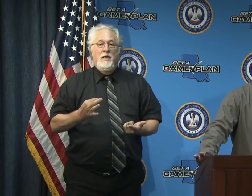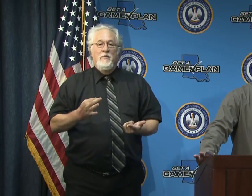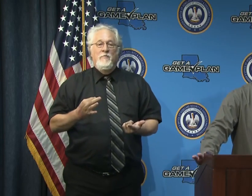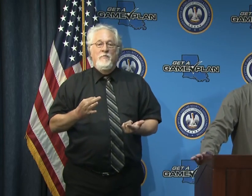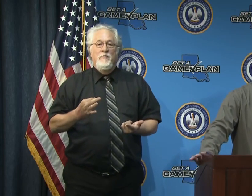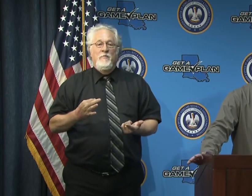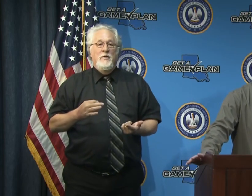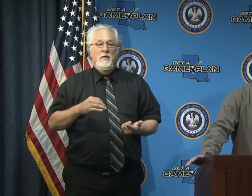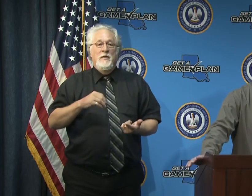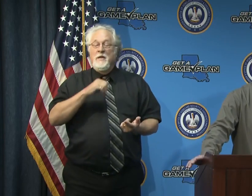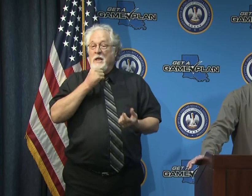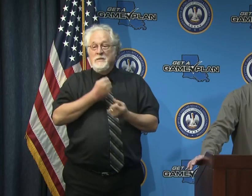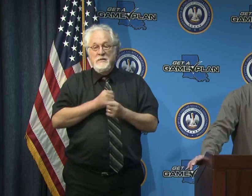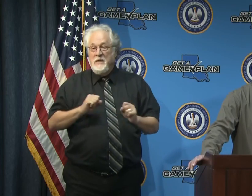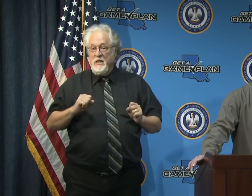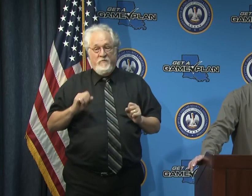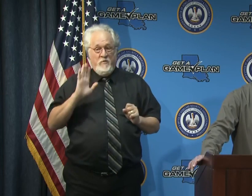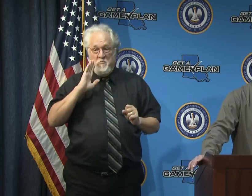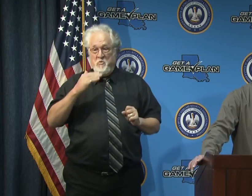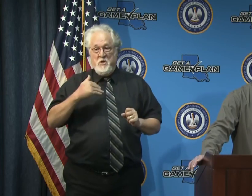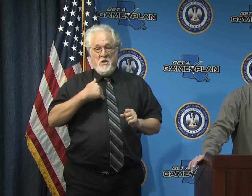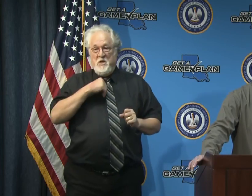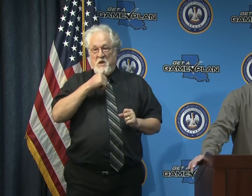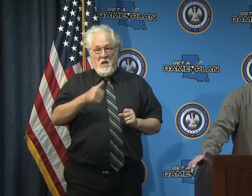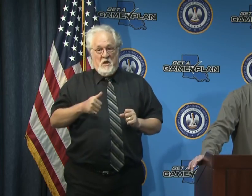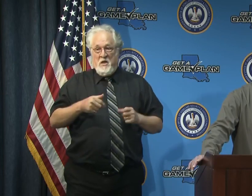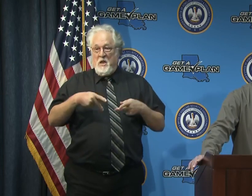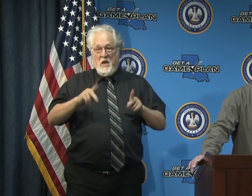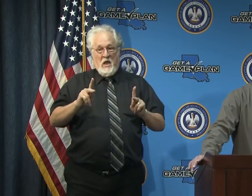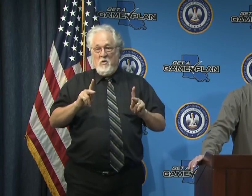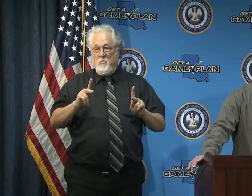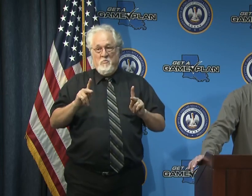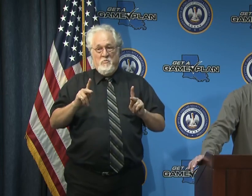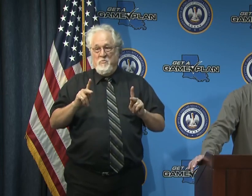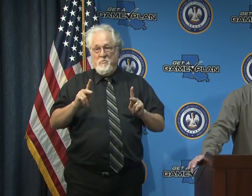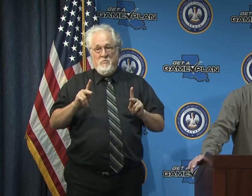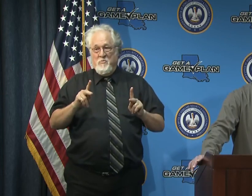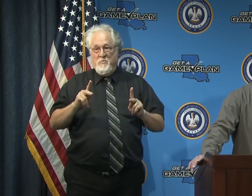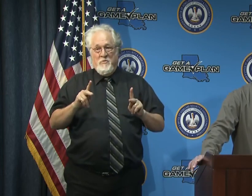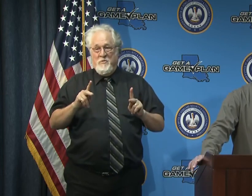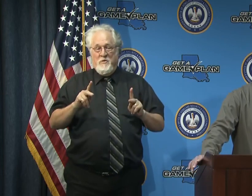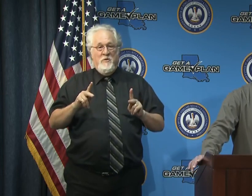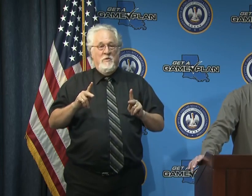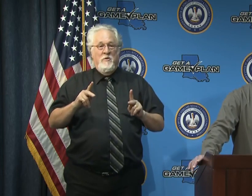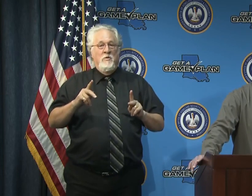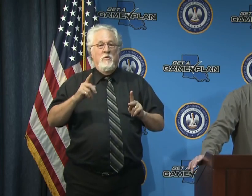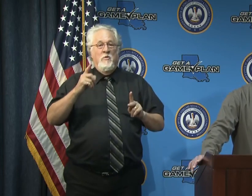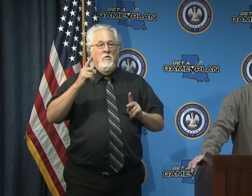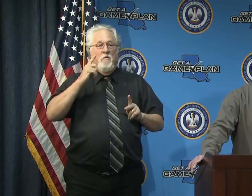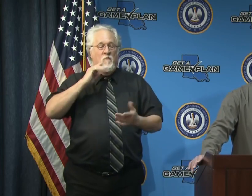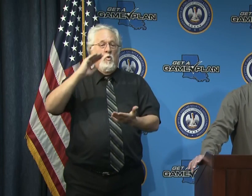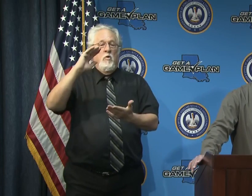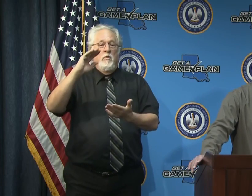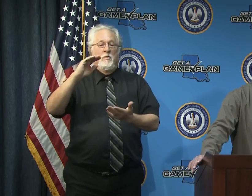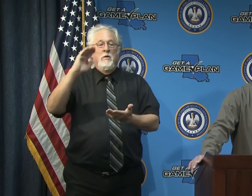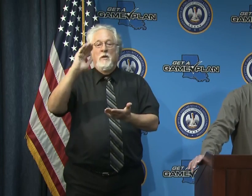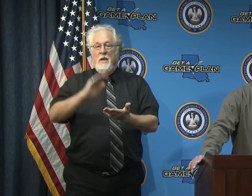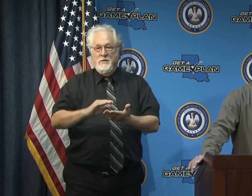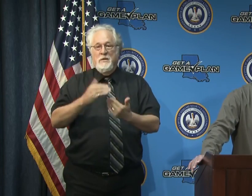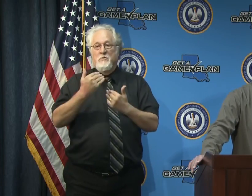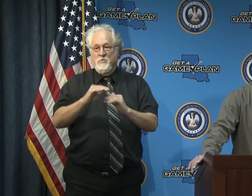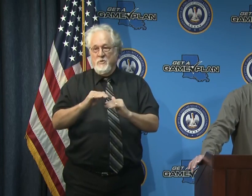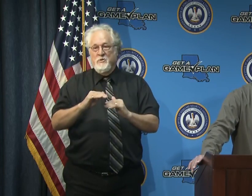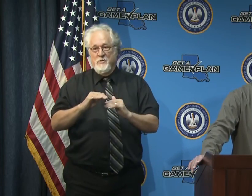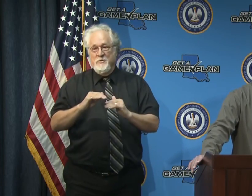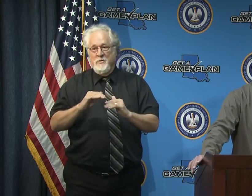a safe thing to do we would not be be allowing it uh in terms of the lessening of restrictions that we